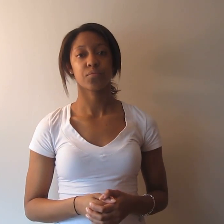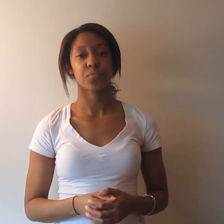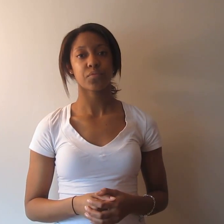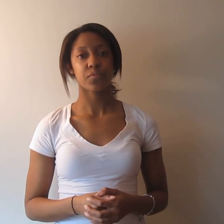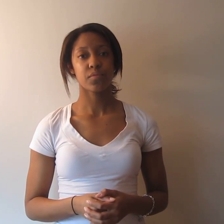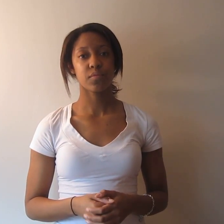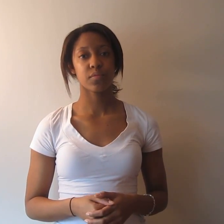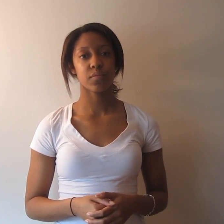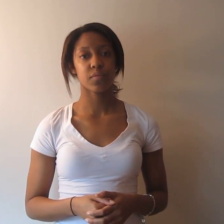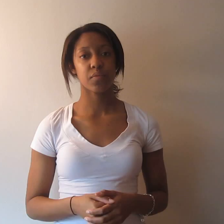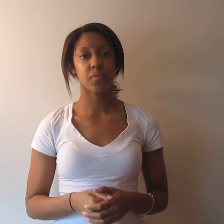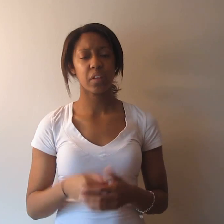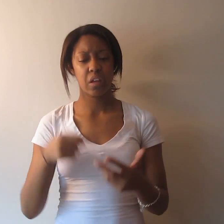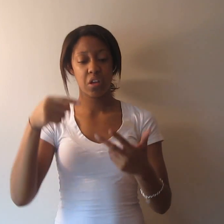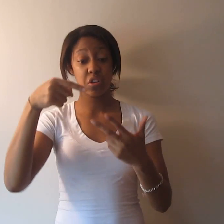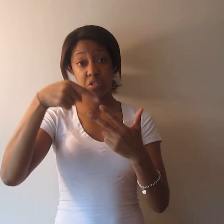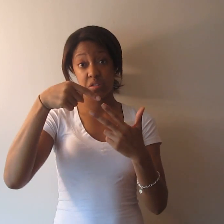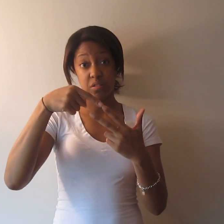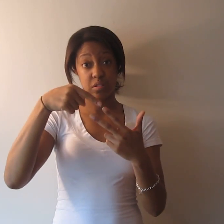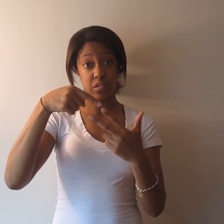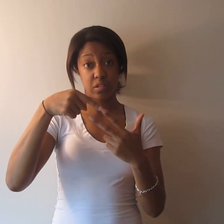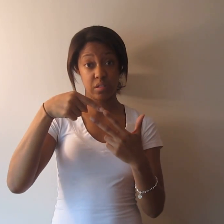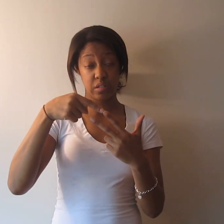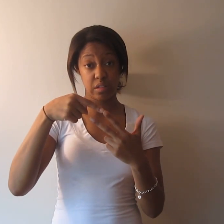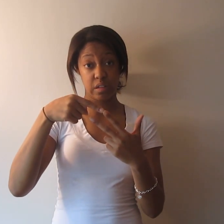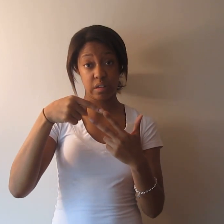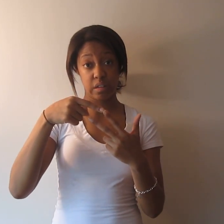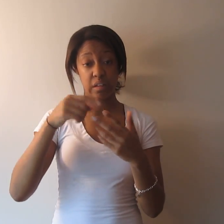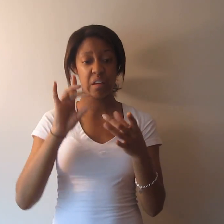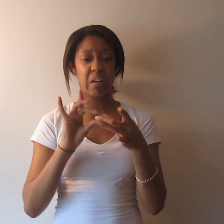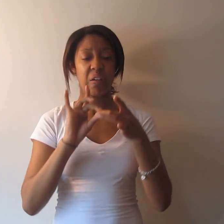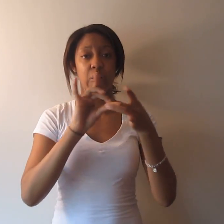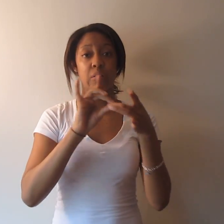The second question here specifically relates to your job duties and responsibilities.